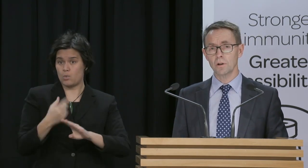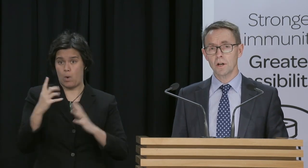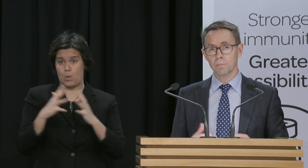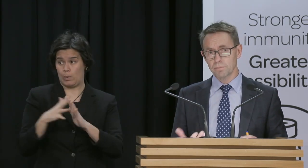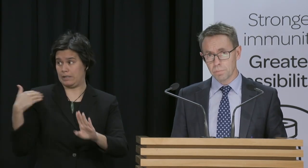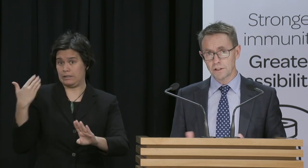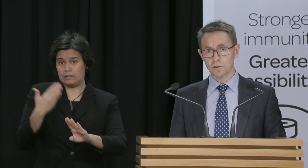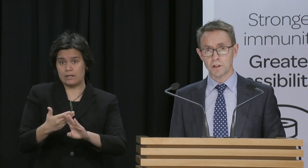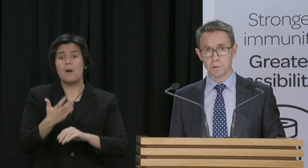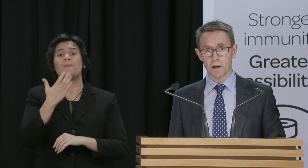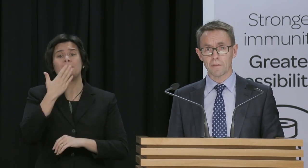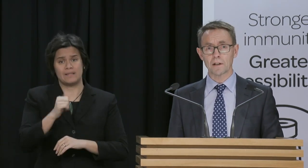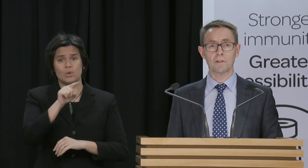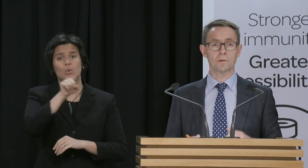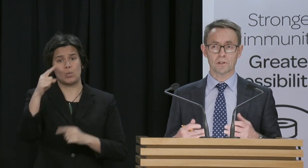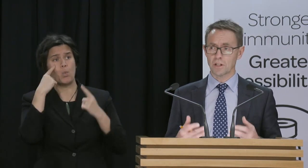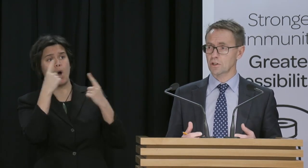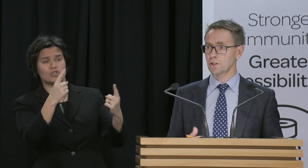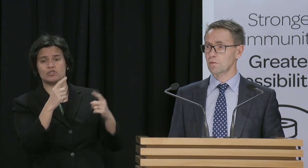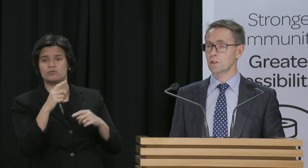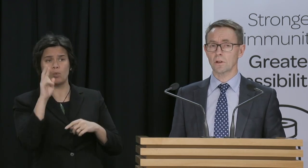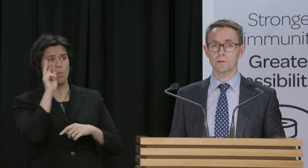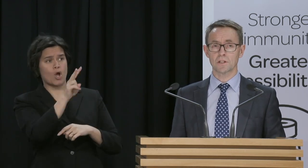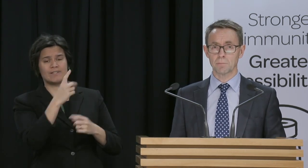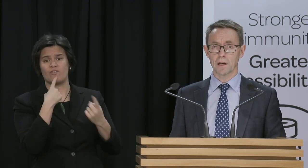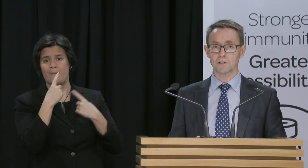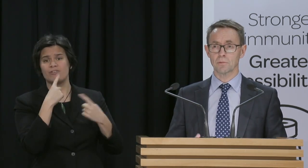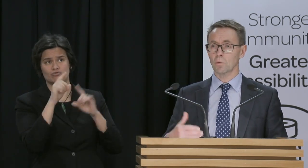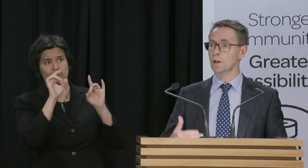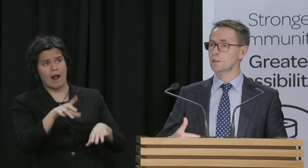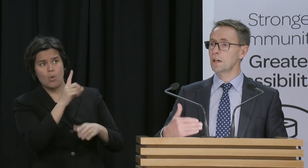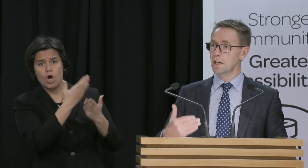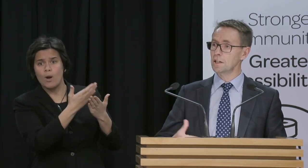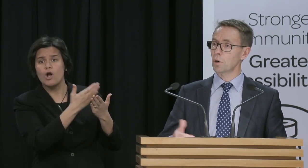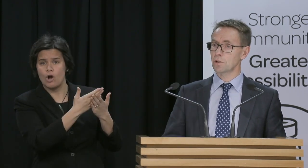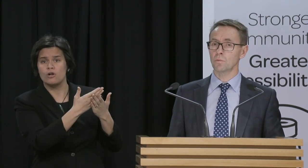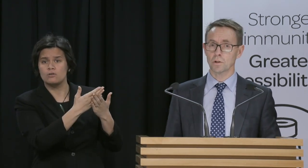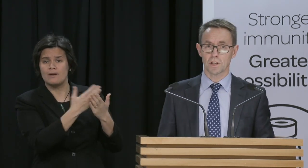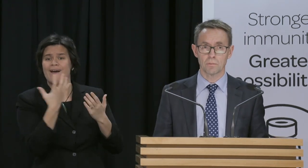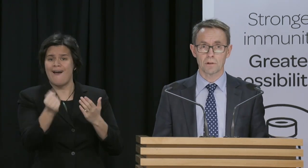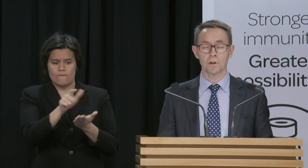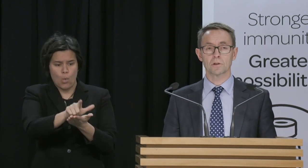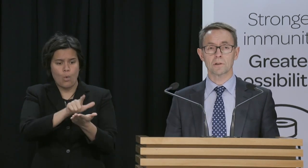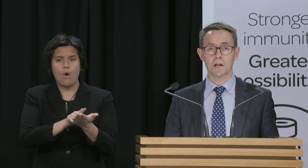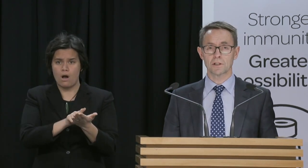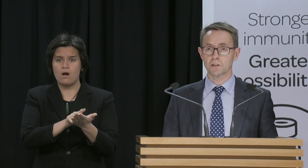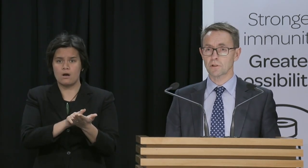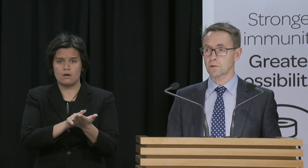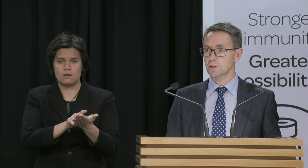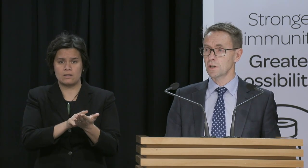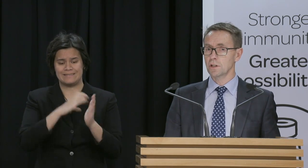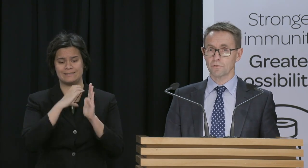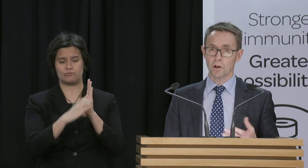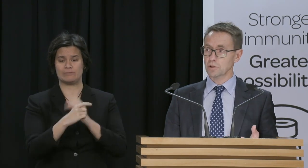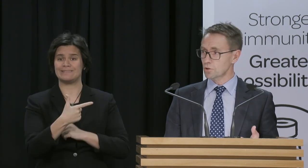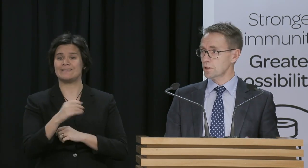to grow. Please do keep an eye on that and there is a Section 70 notice in place that requires anybody who was at one of those locations of